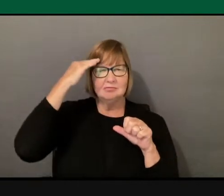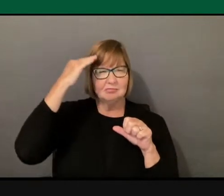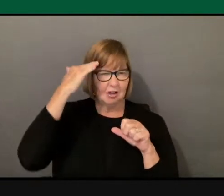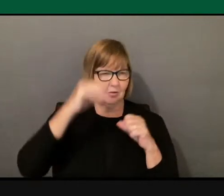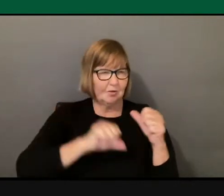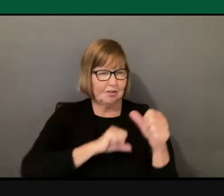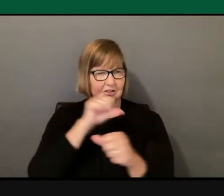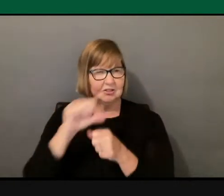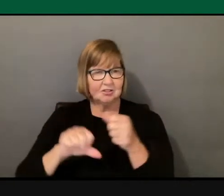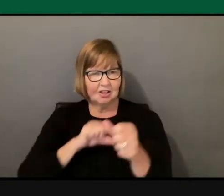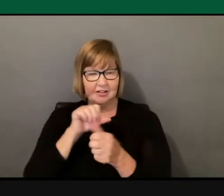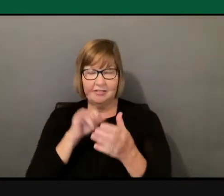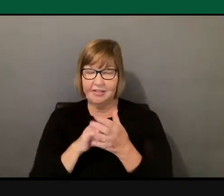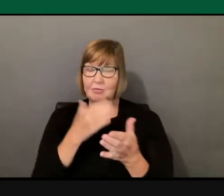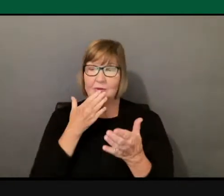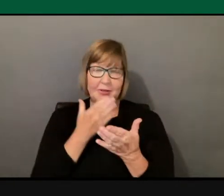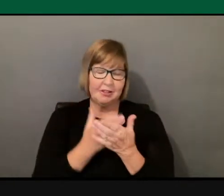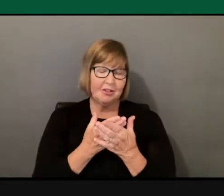that that would be a good step.